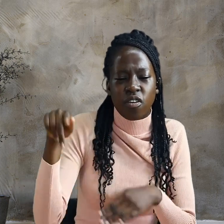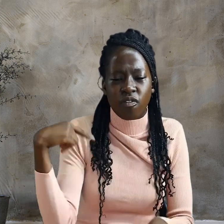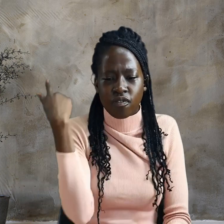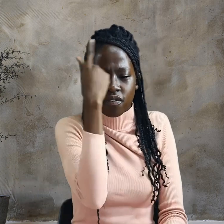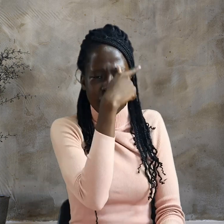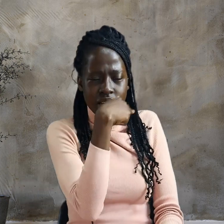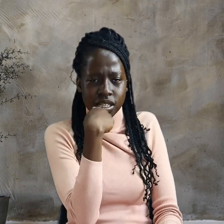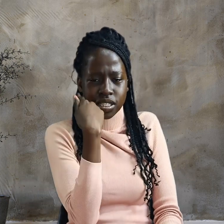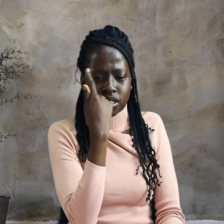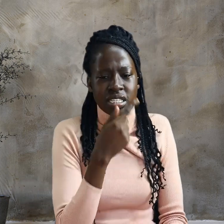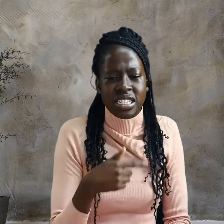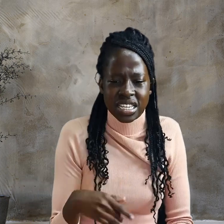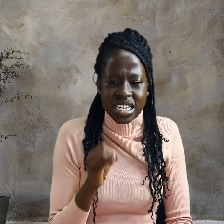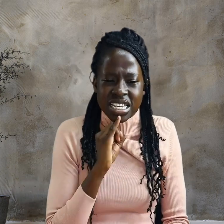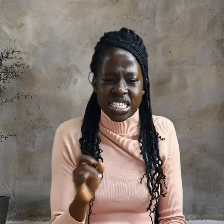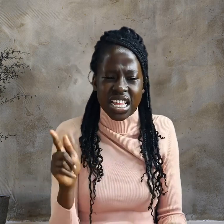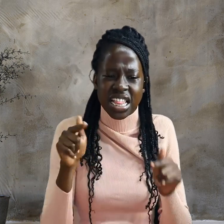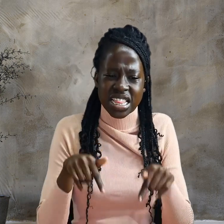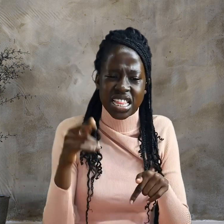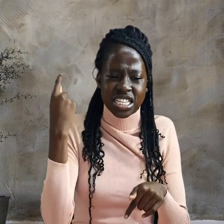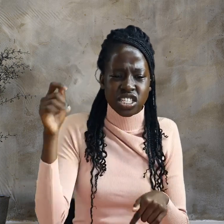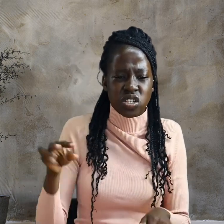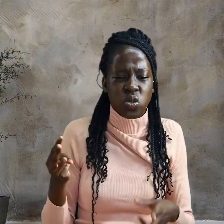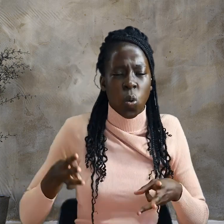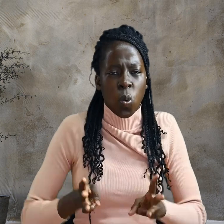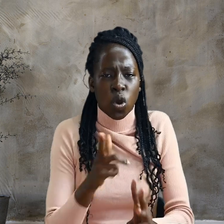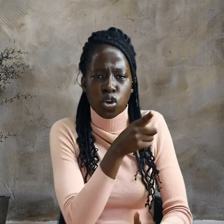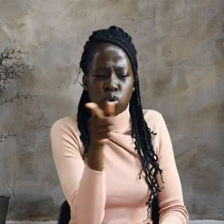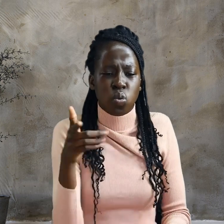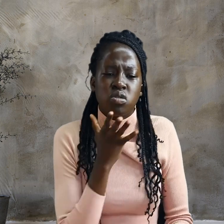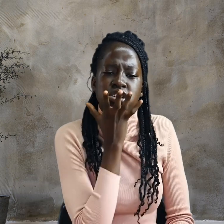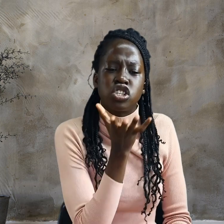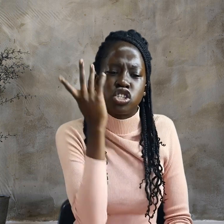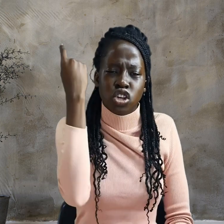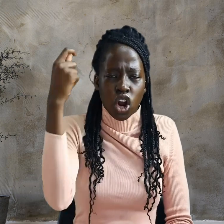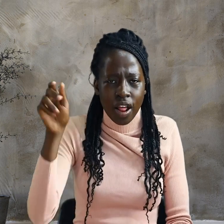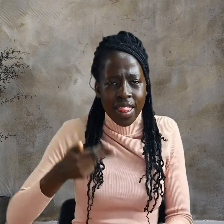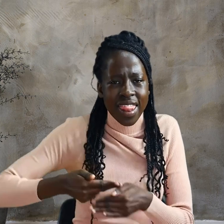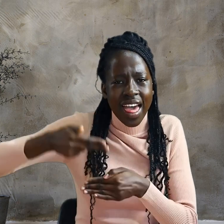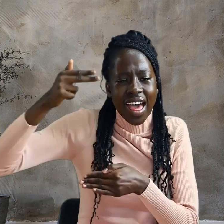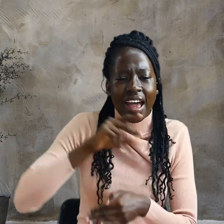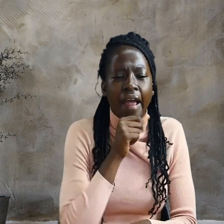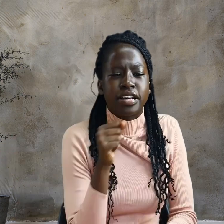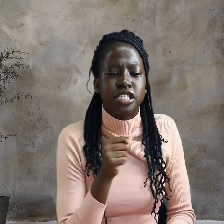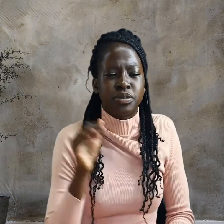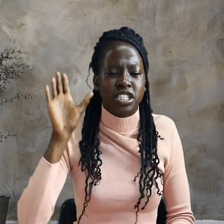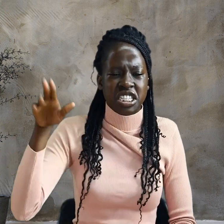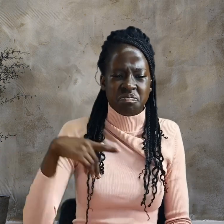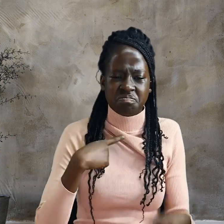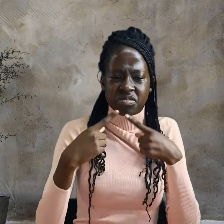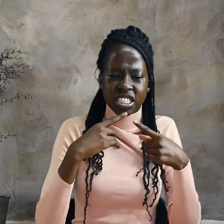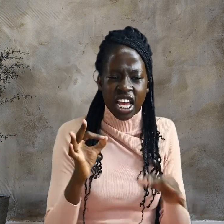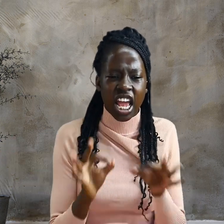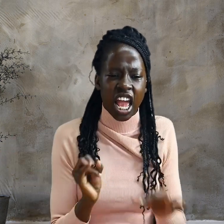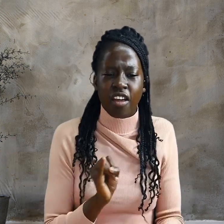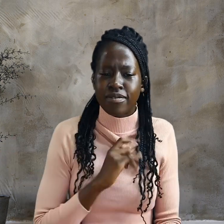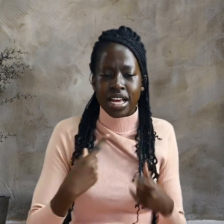Is this the way you answer the high priest? He demanded. If I said something wrong, Jesus